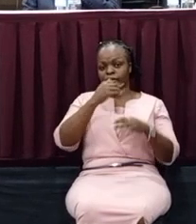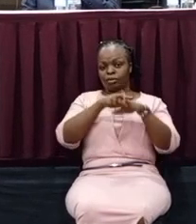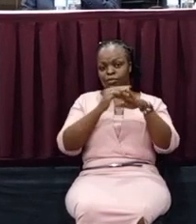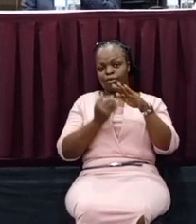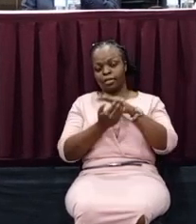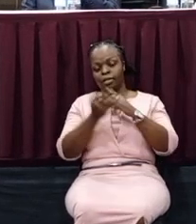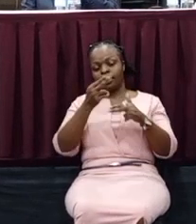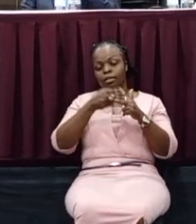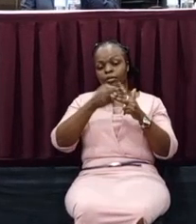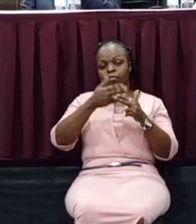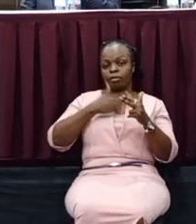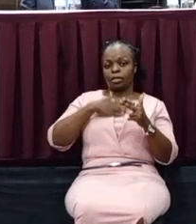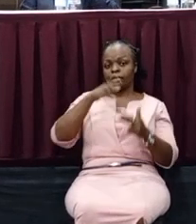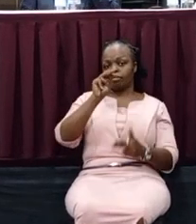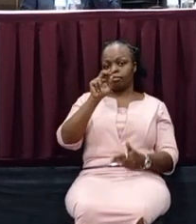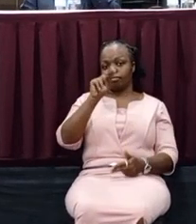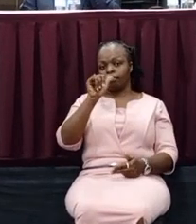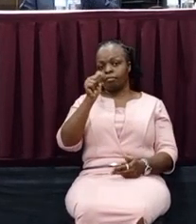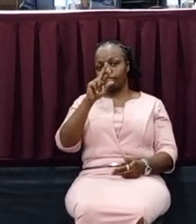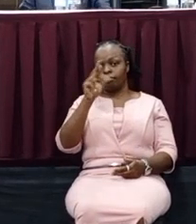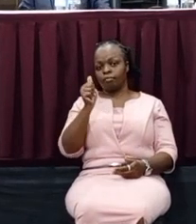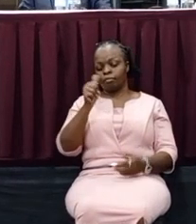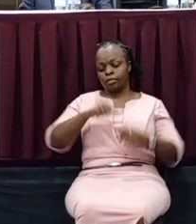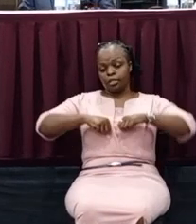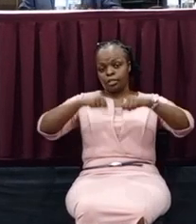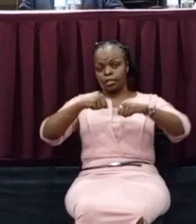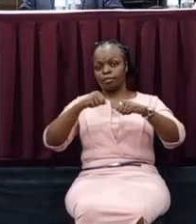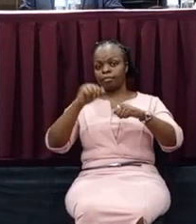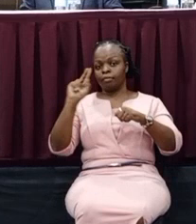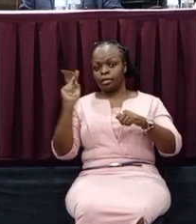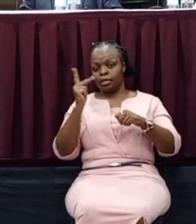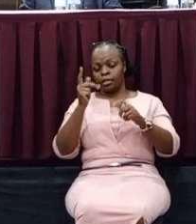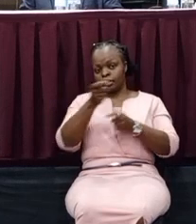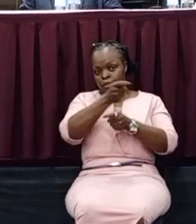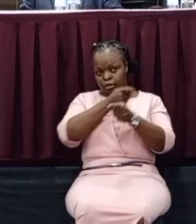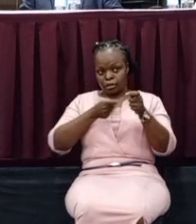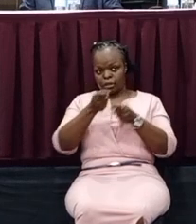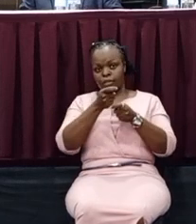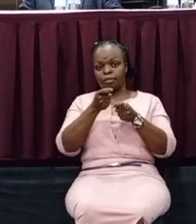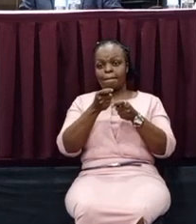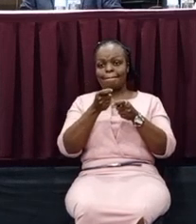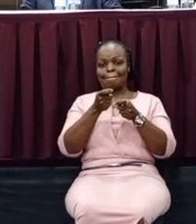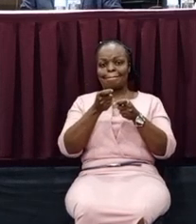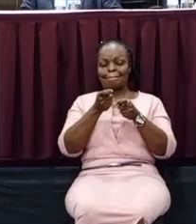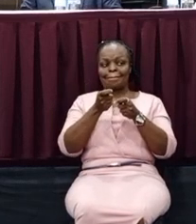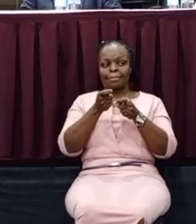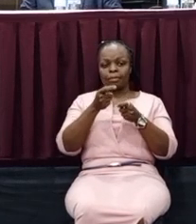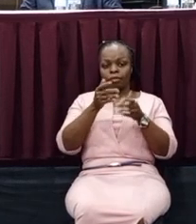My name is Mohandi Manyara, Chairman of Kentridge, and with me are some board members.